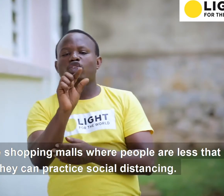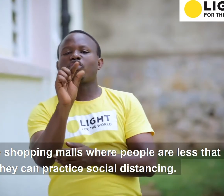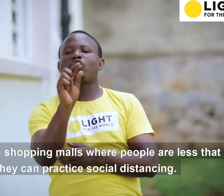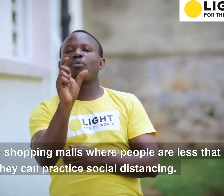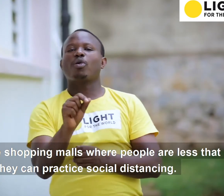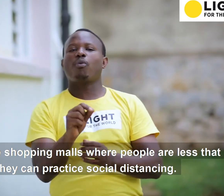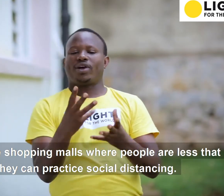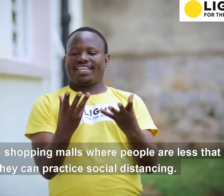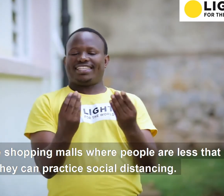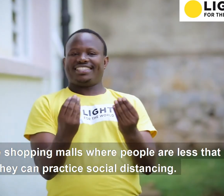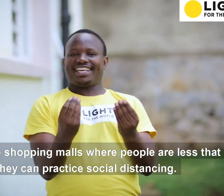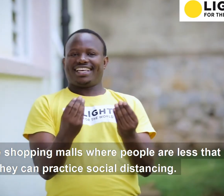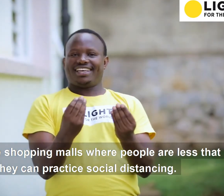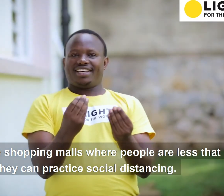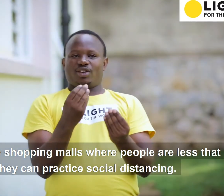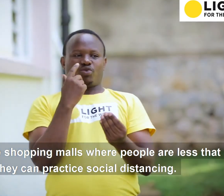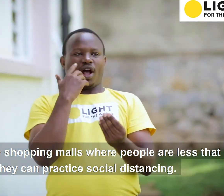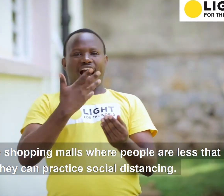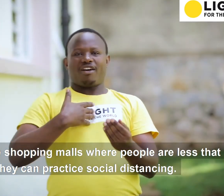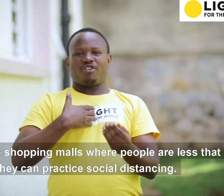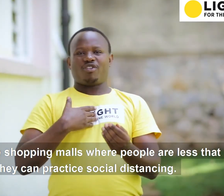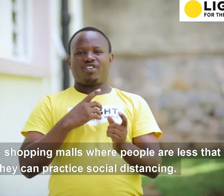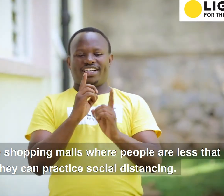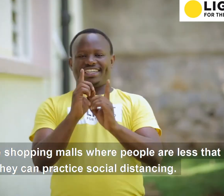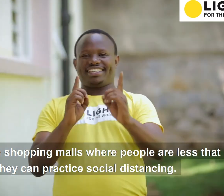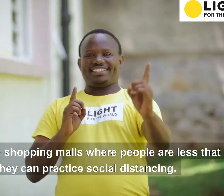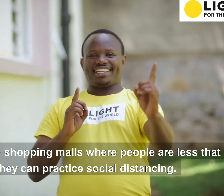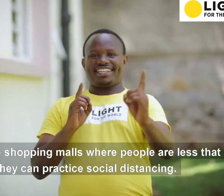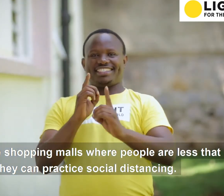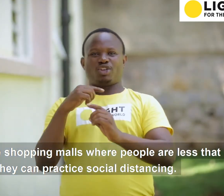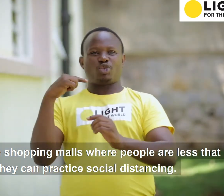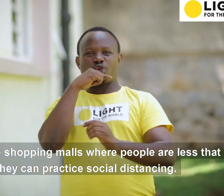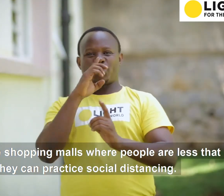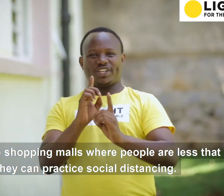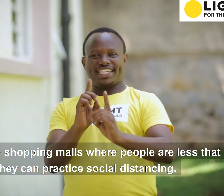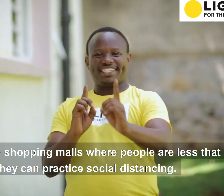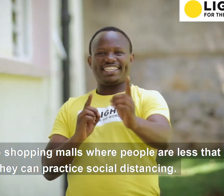11. the shopping malls where people are less and they can practice social distancing.